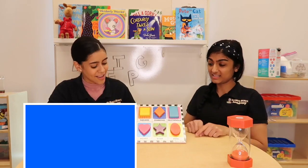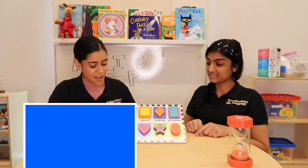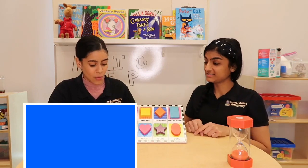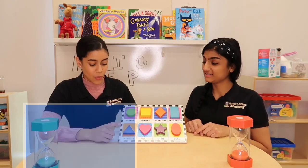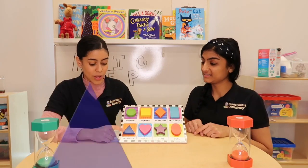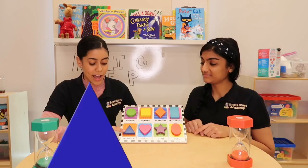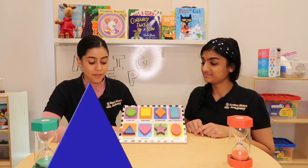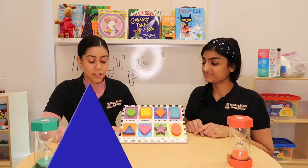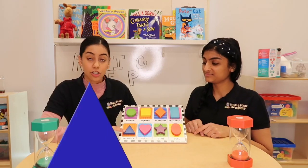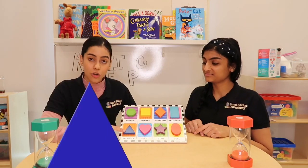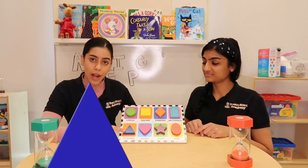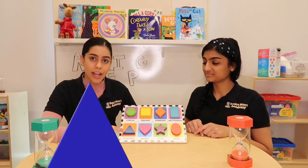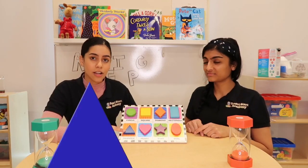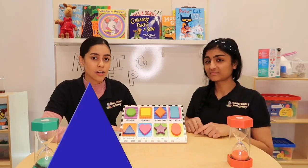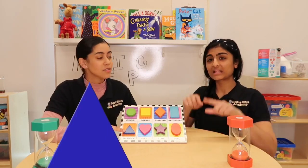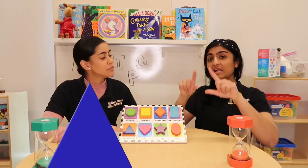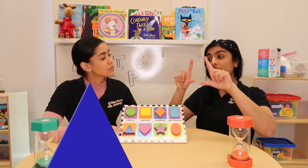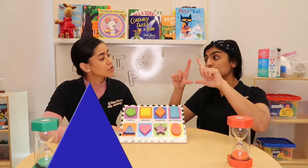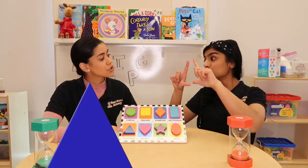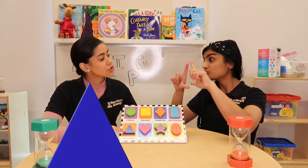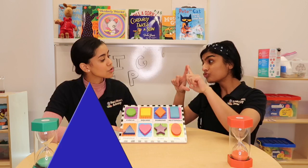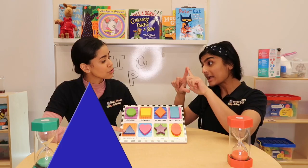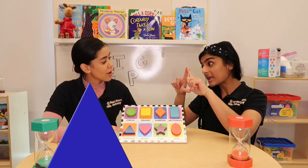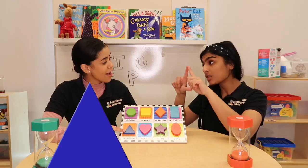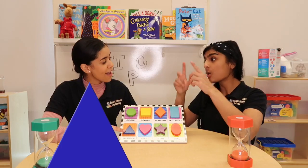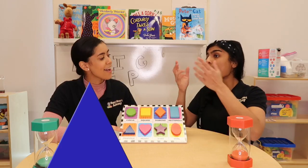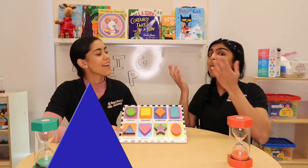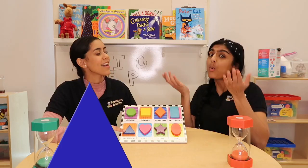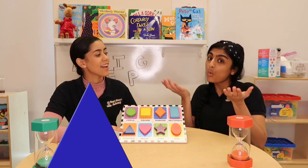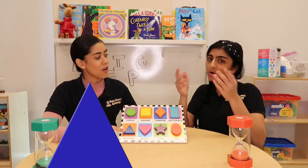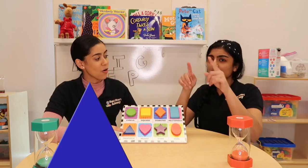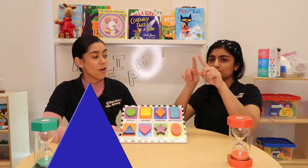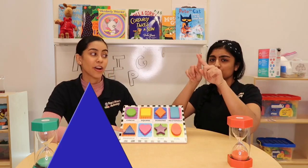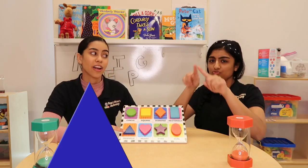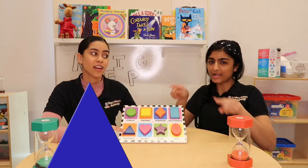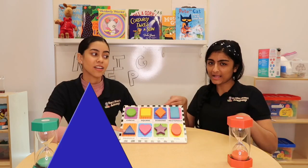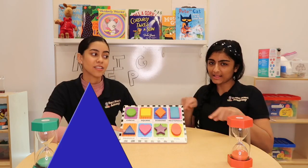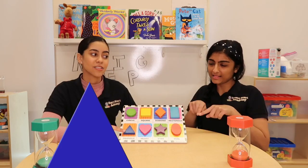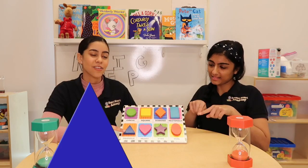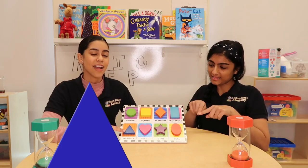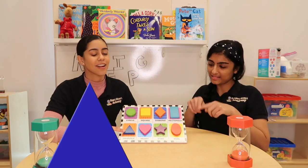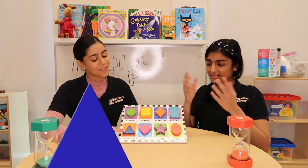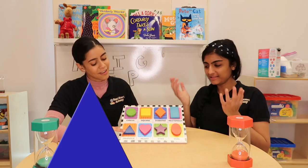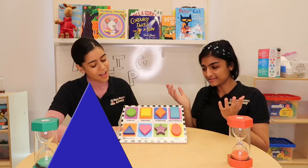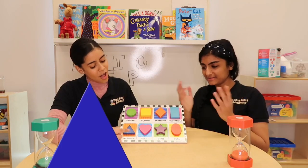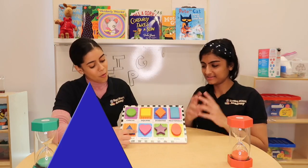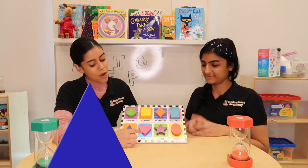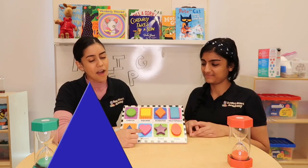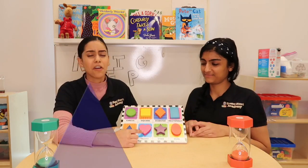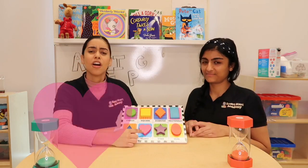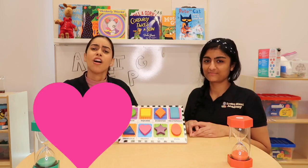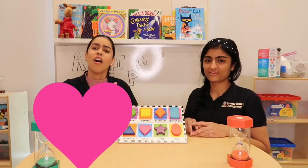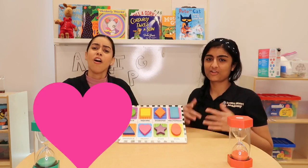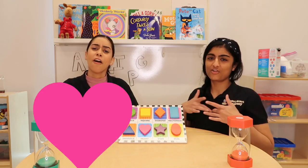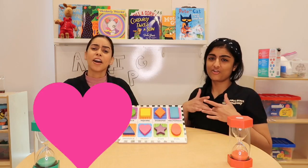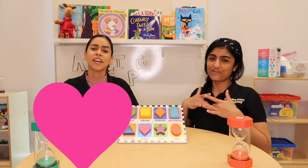We have a rectangle. We Triangle. triangle. We have a heart.